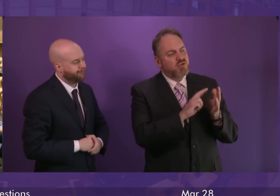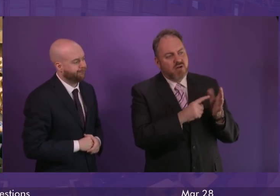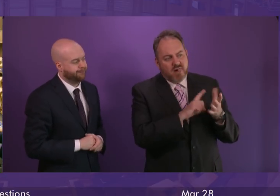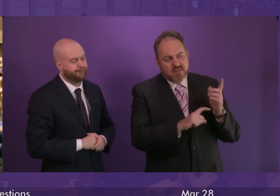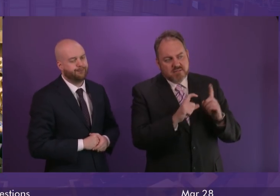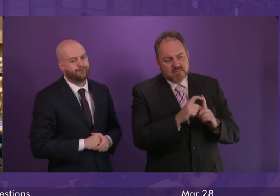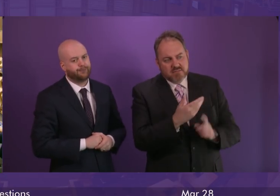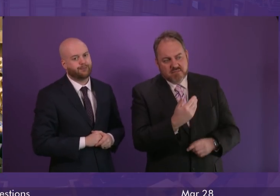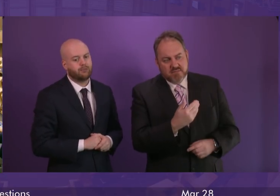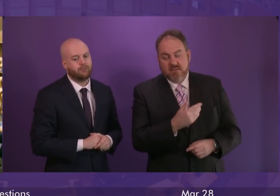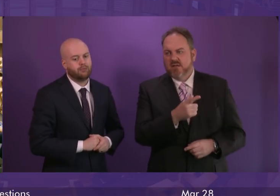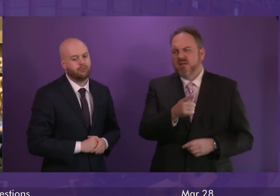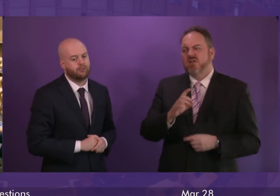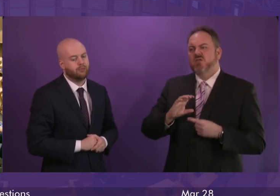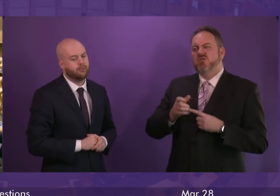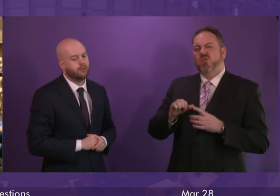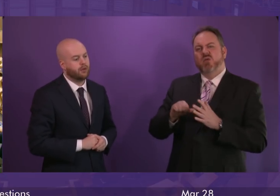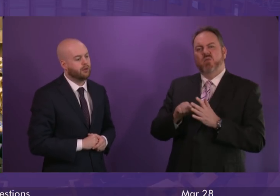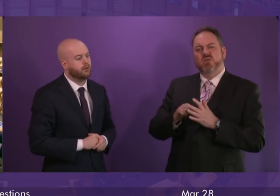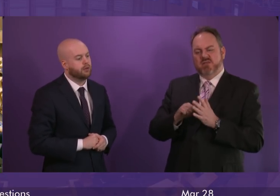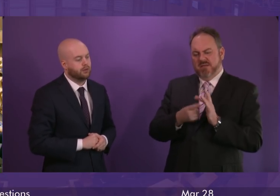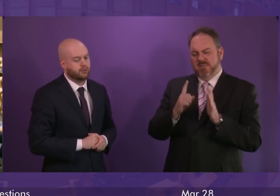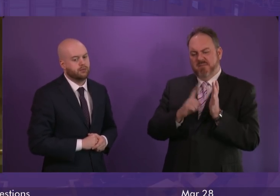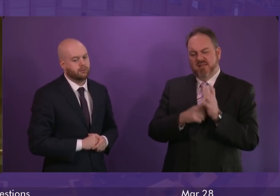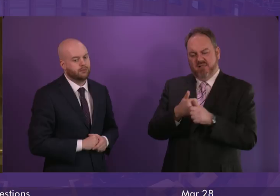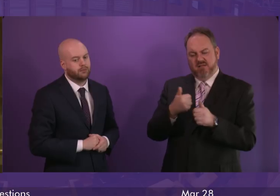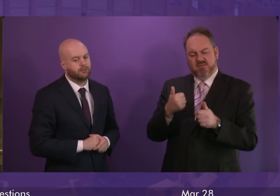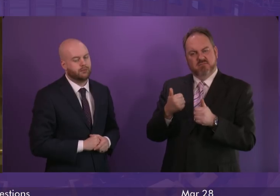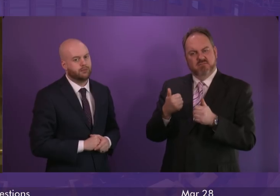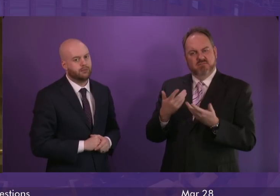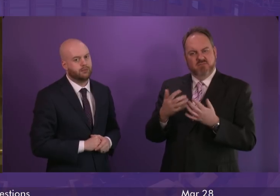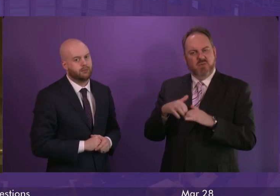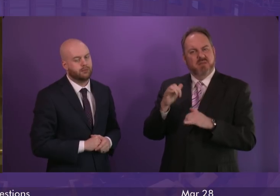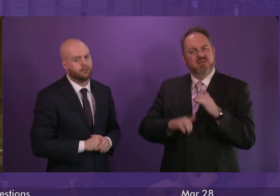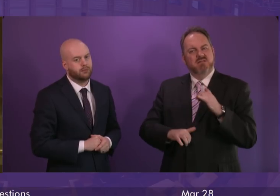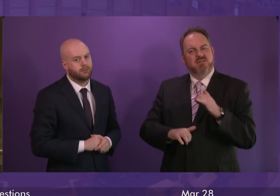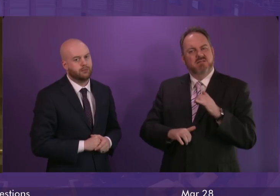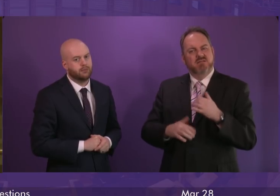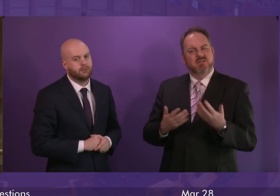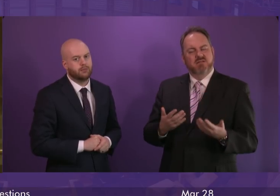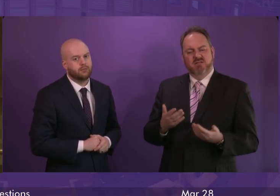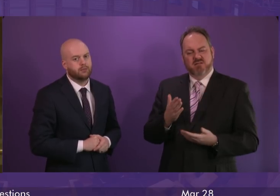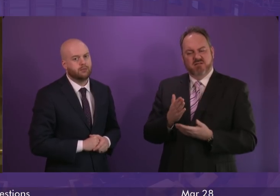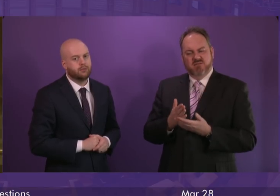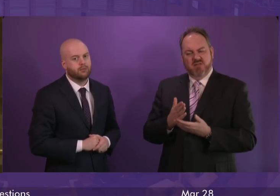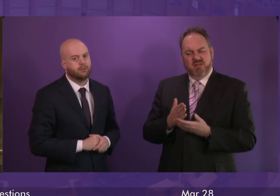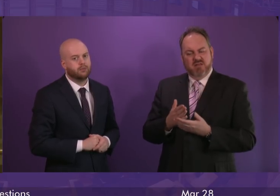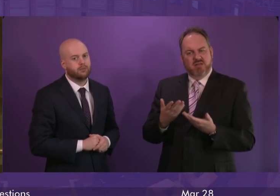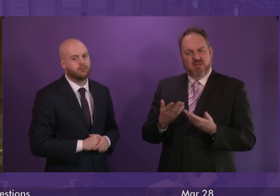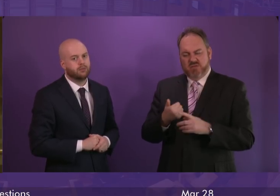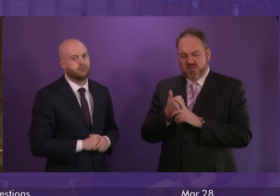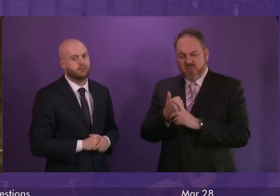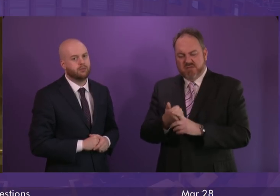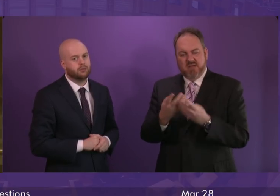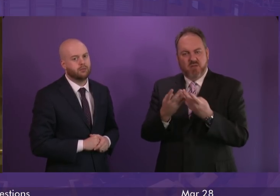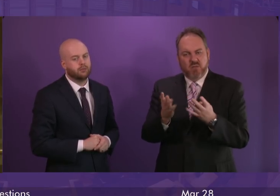previously raised the issue of Stonywood Mill in my constituency entering administration. Since then, a phenomenal collective effort involving workforce management,